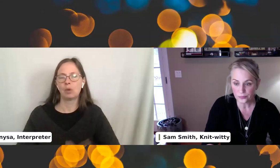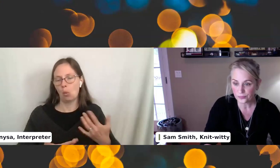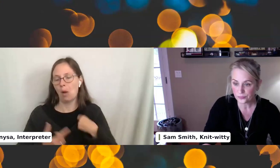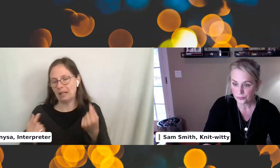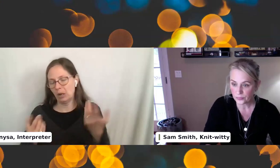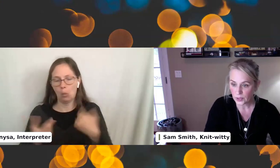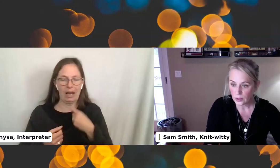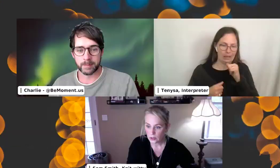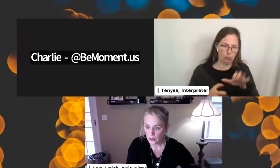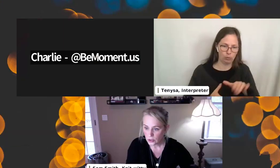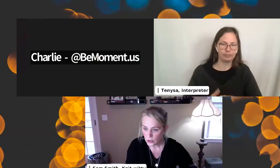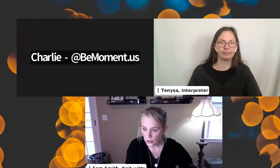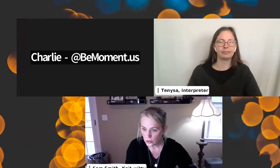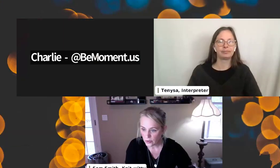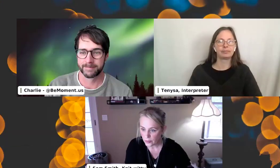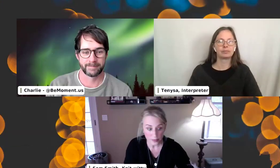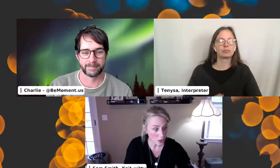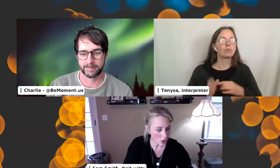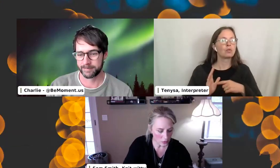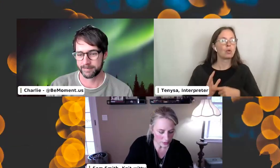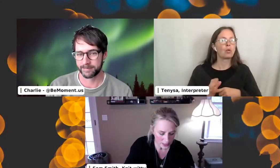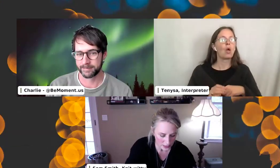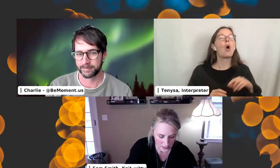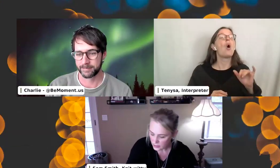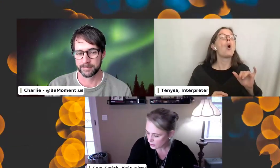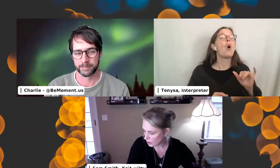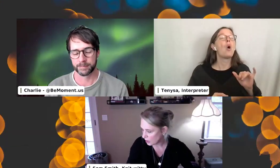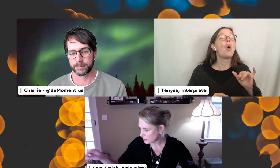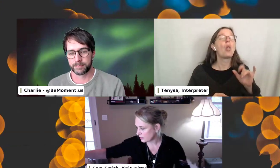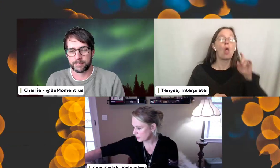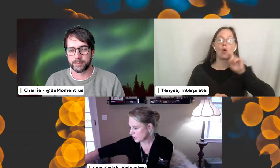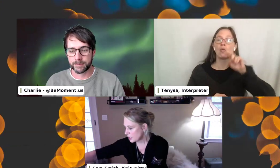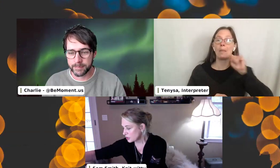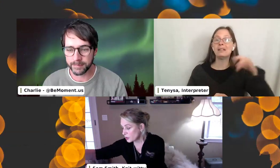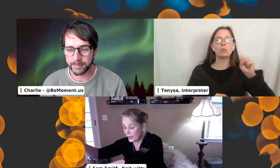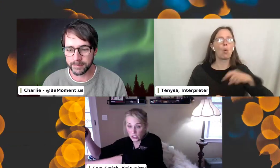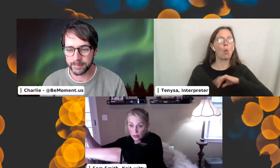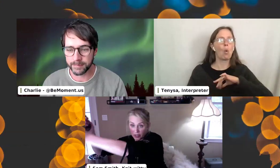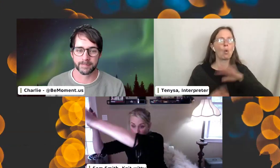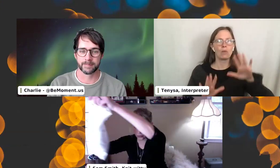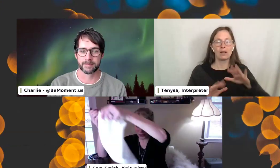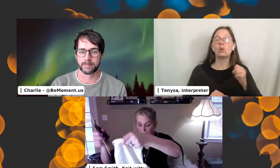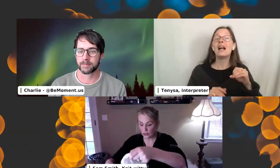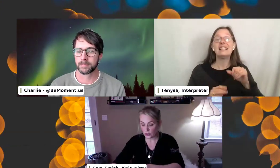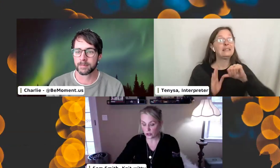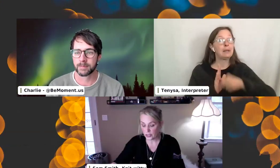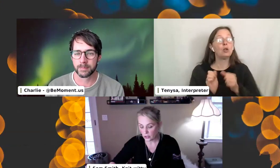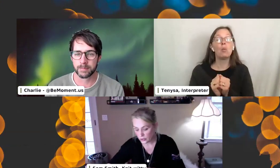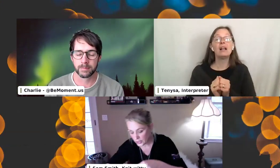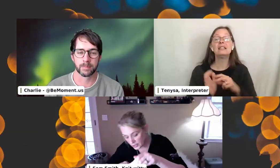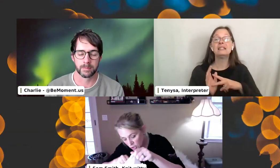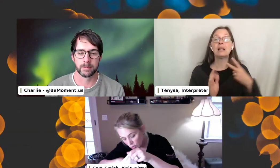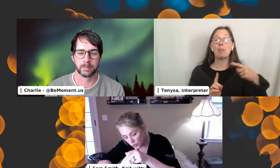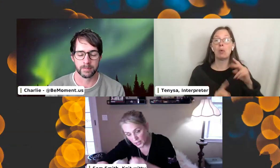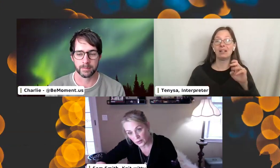not do. Show those rubber tips. Oh, these things, these things are awesome. So especially with double pointed needles, your